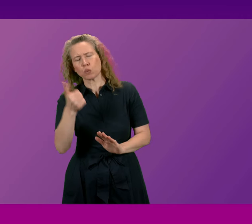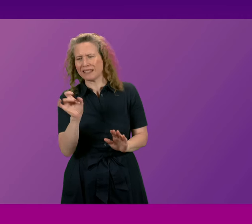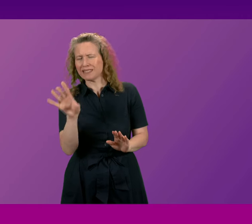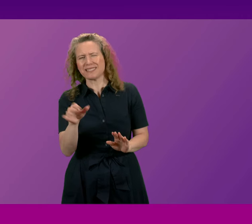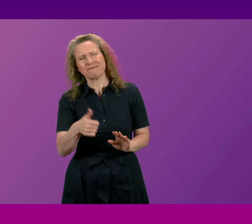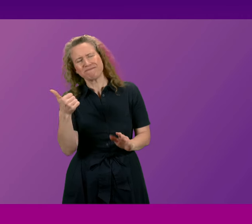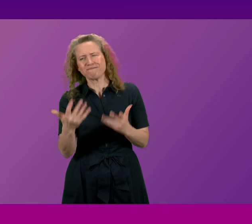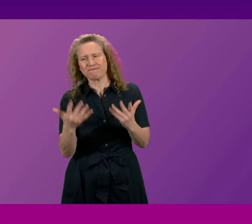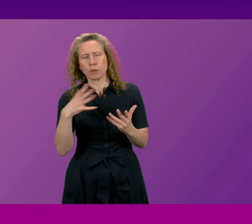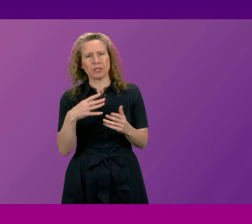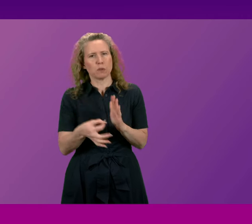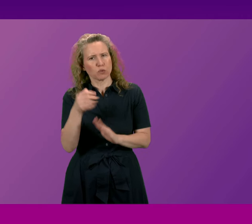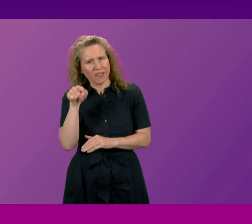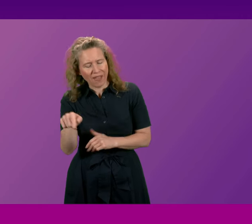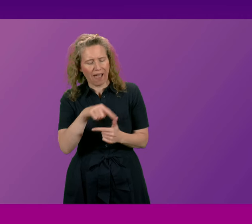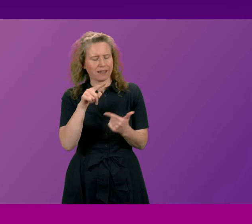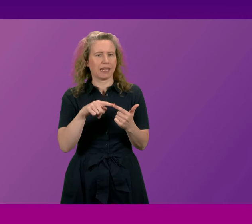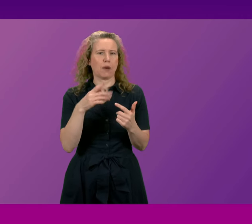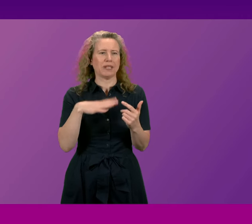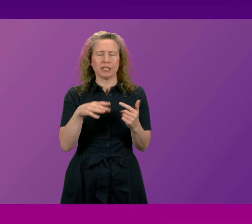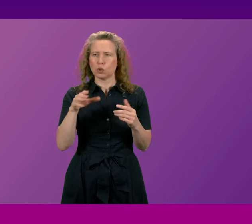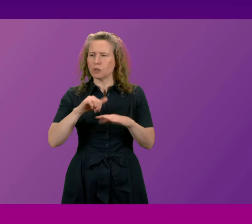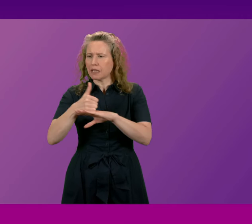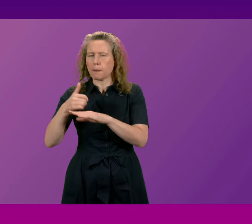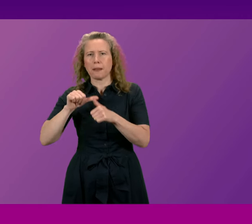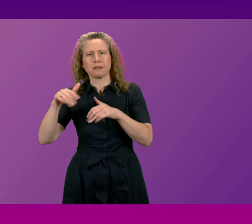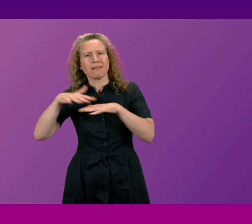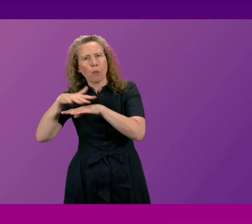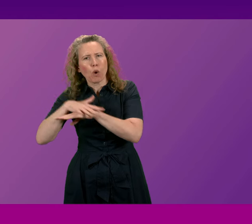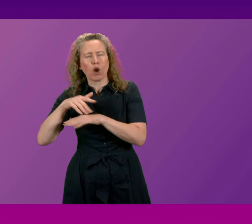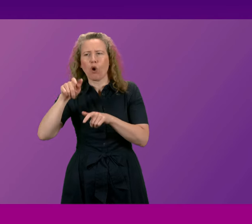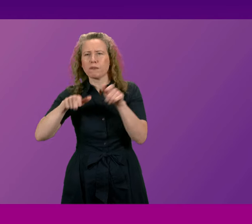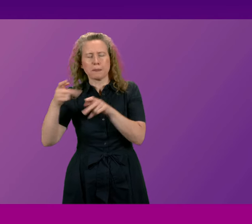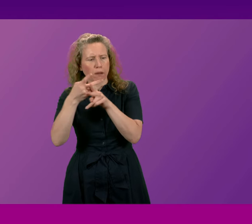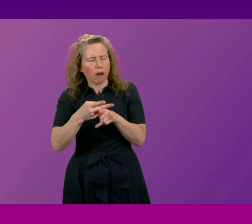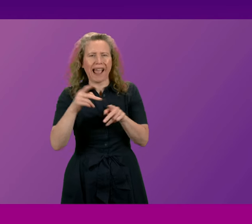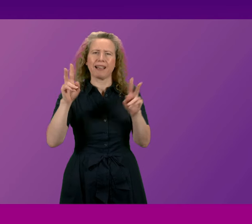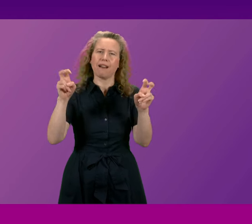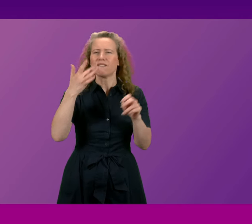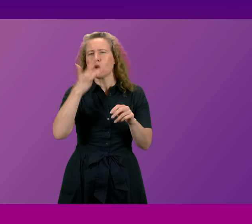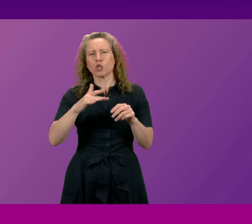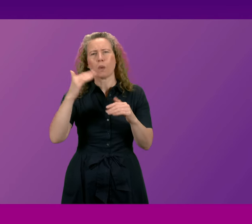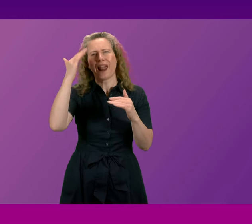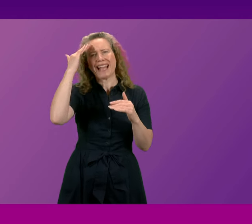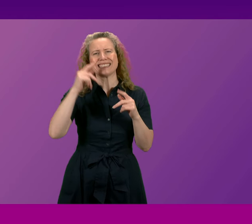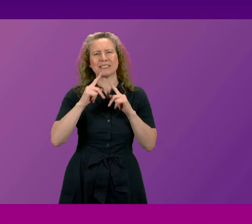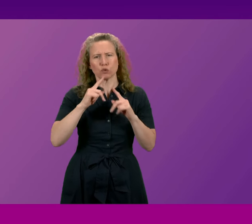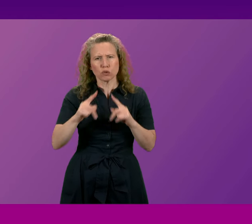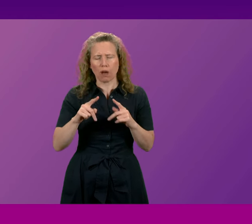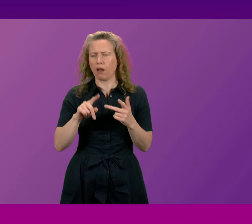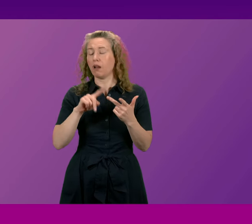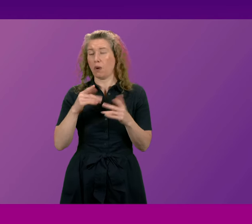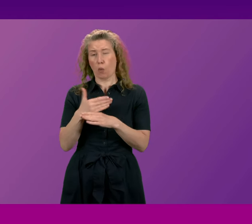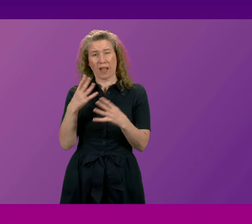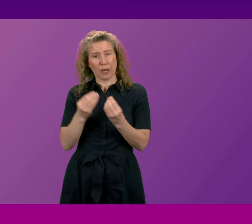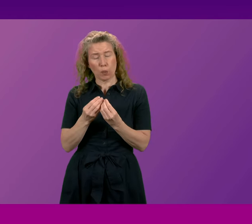fund and the virtual head teacher network we have seen real successes in these areas and schools across Scotland working with Education Scotland local